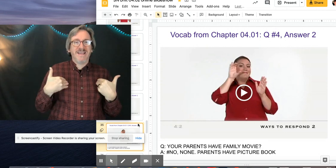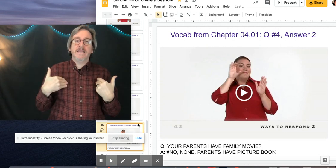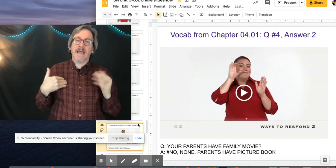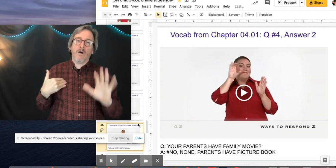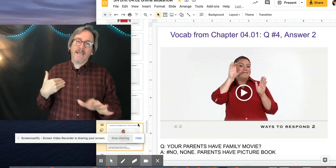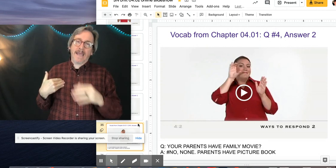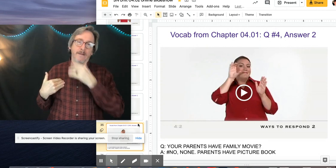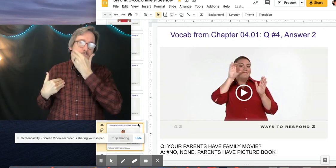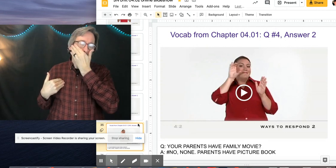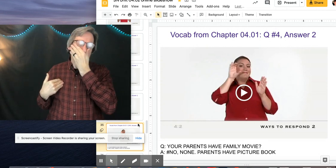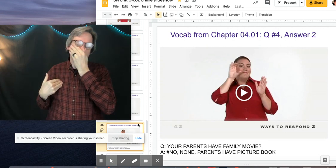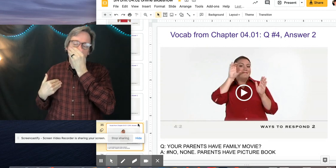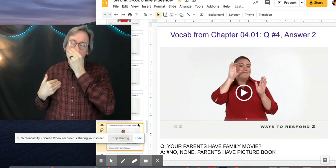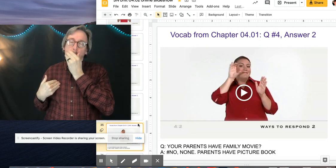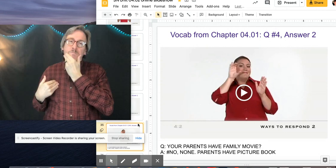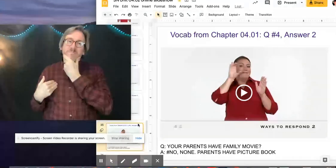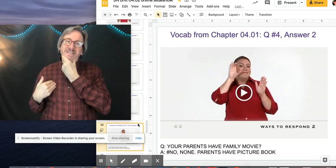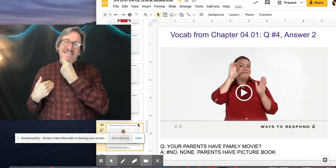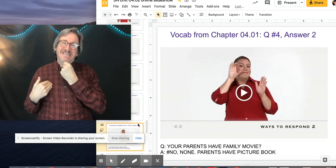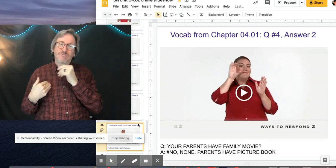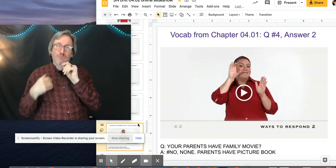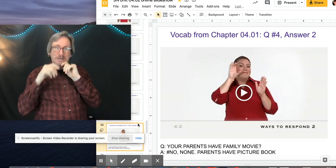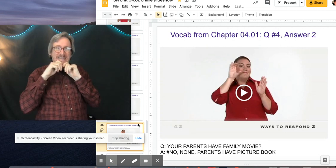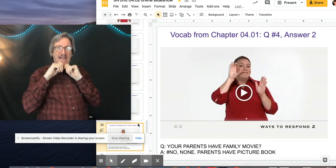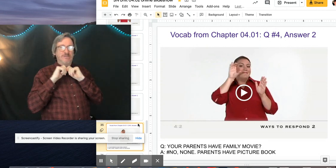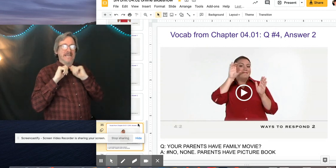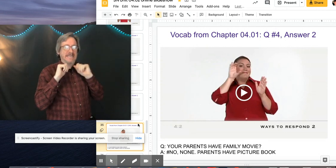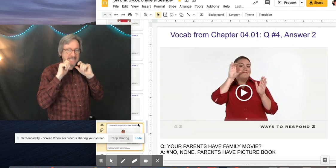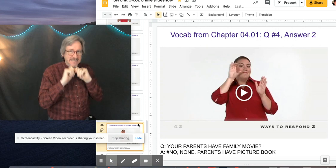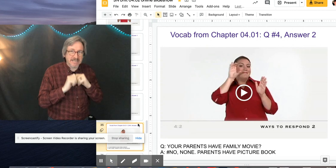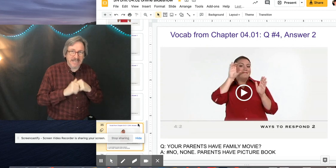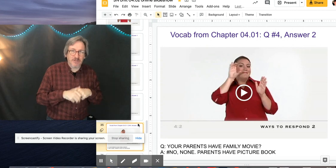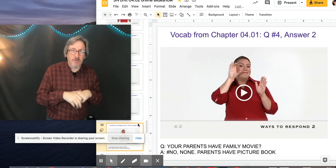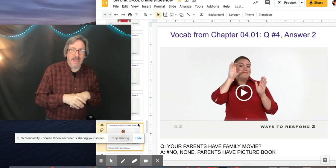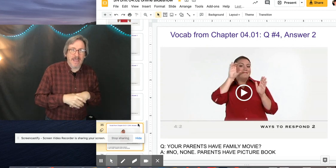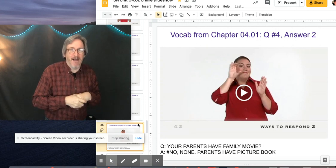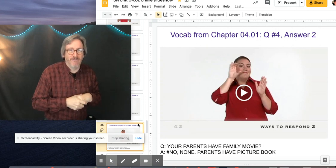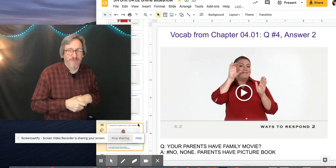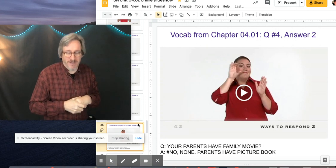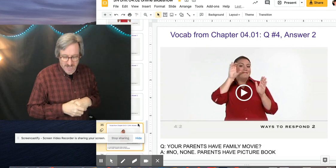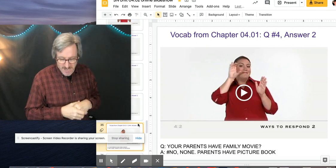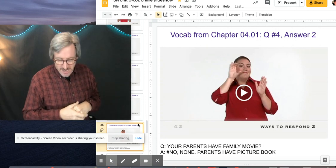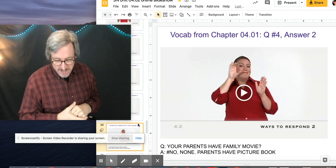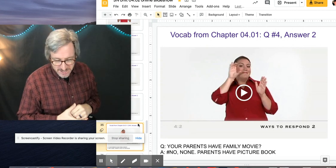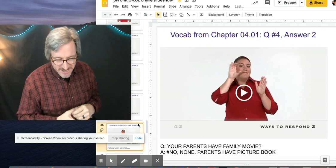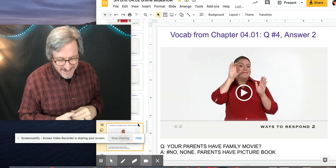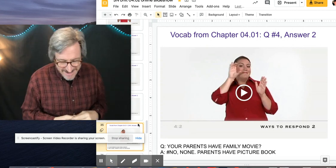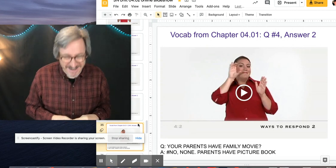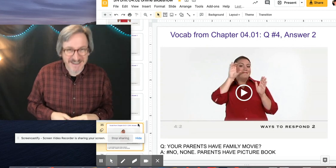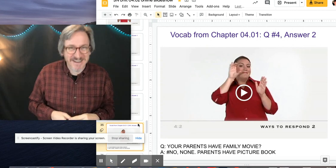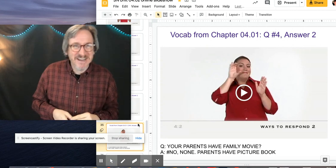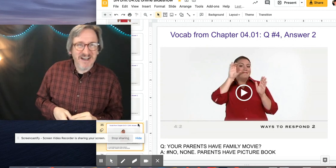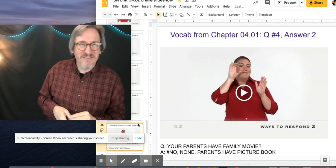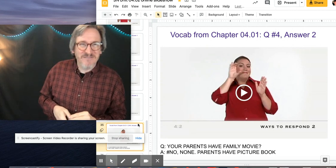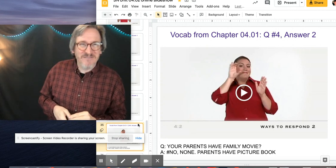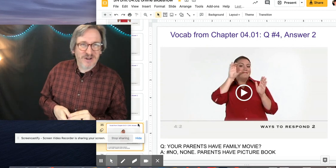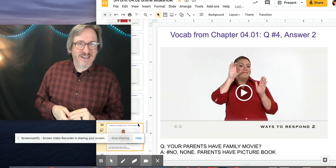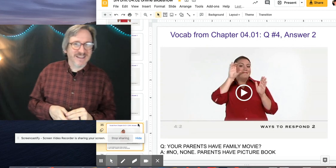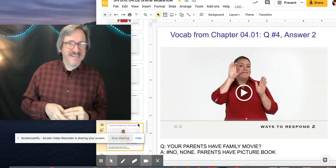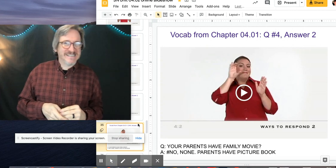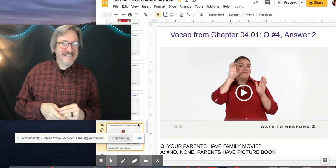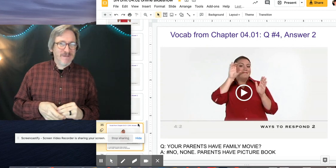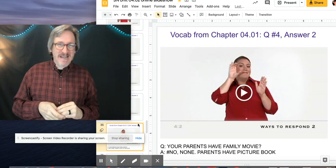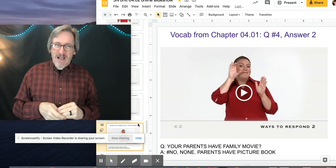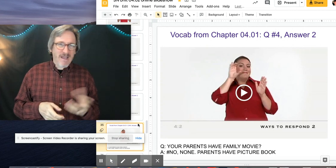Now again, this seems really outdated in the way of a book,